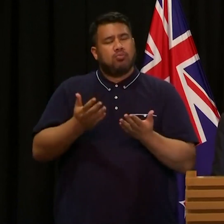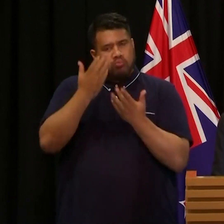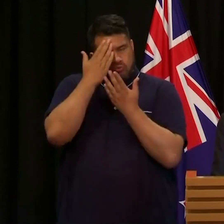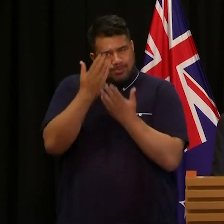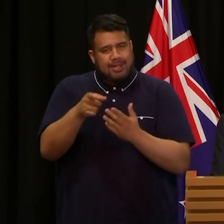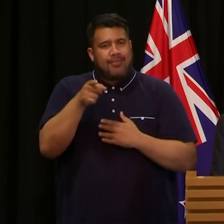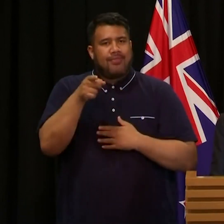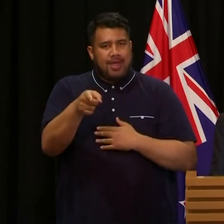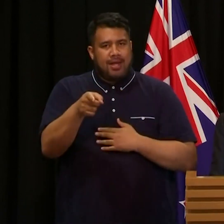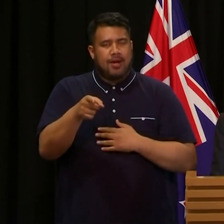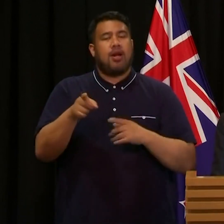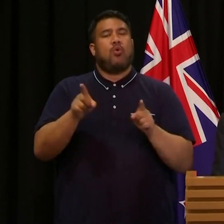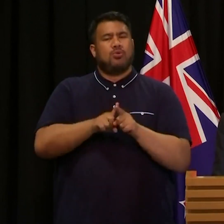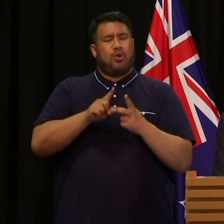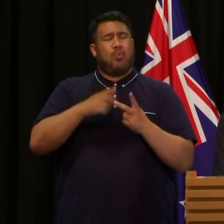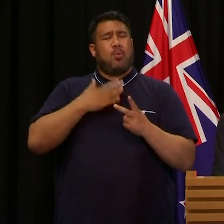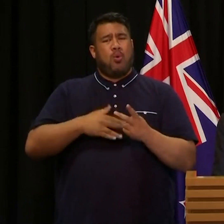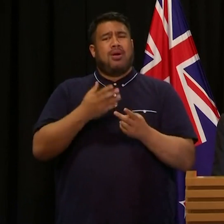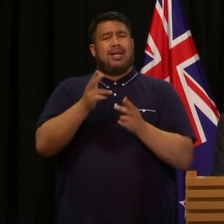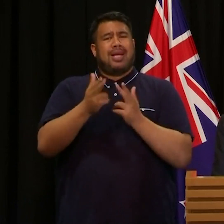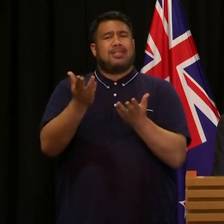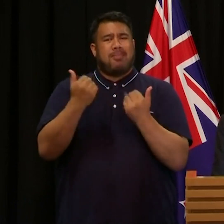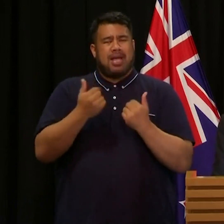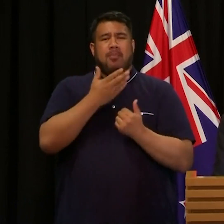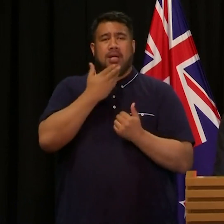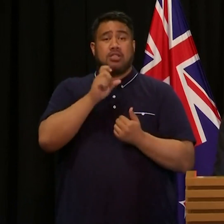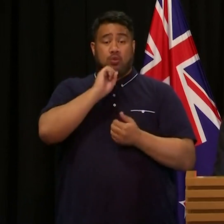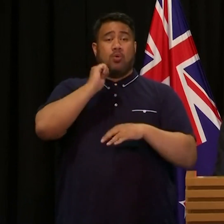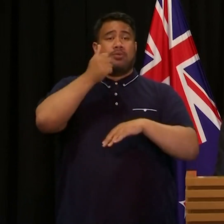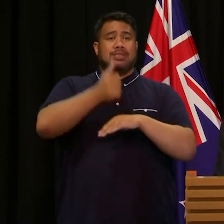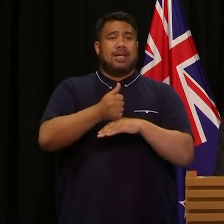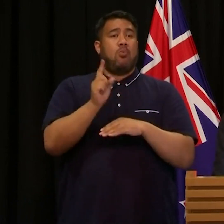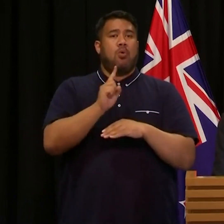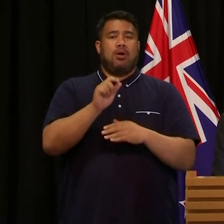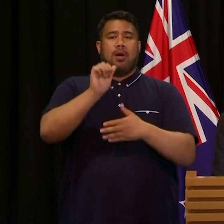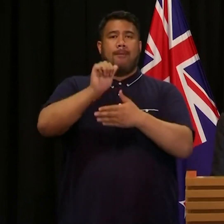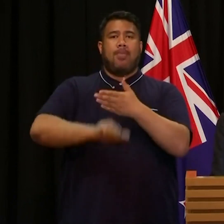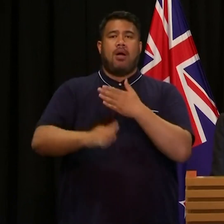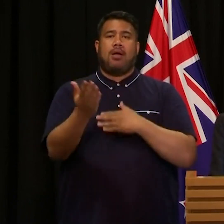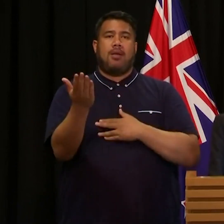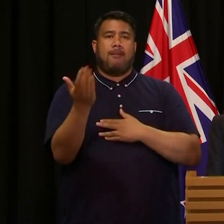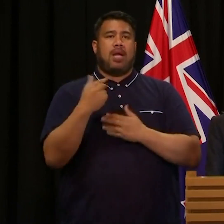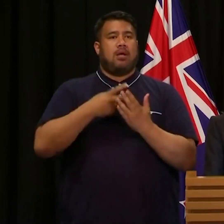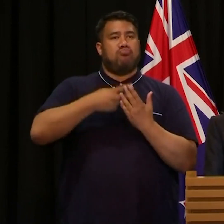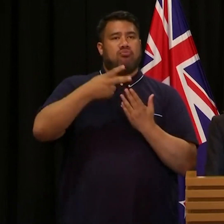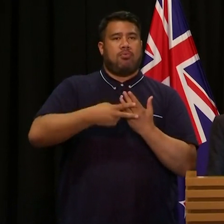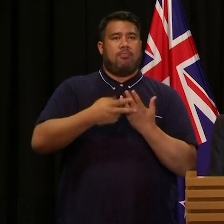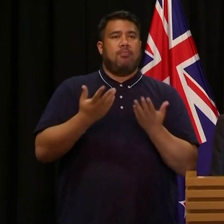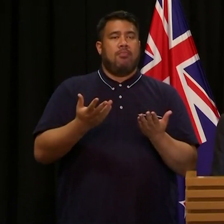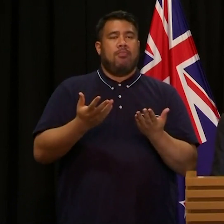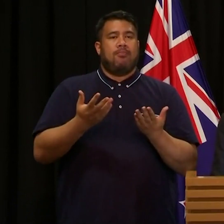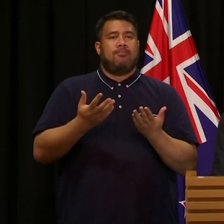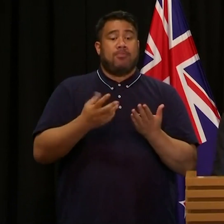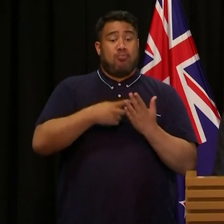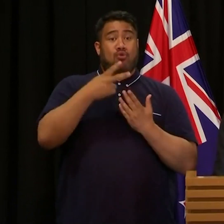and to incentivise their return, we will be establishing a buyback scheme. The details of this scheme are being